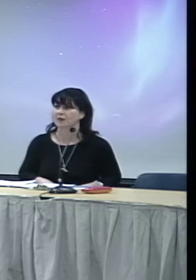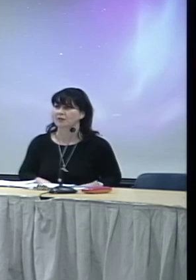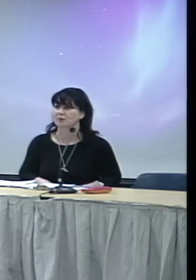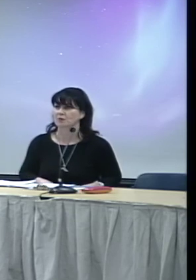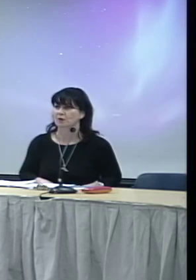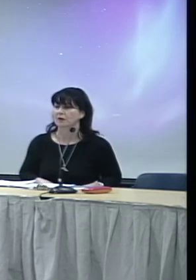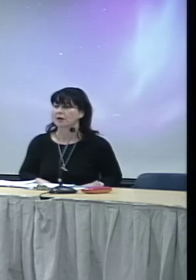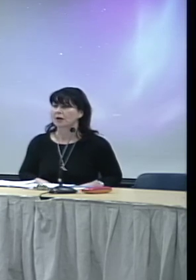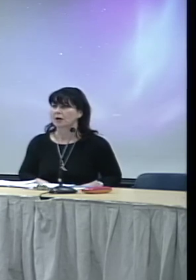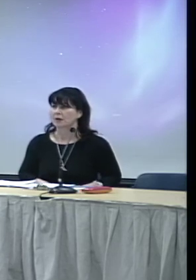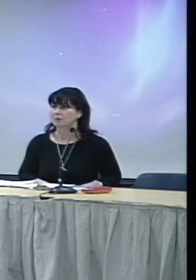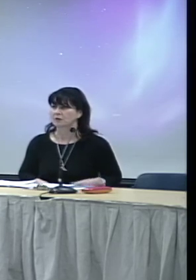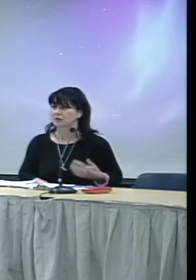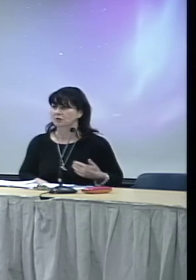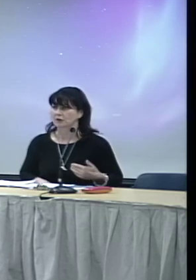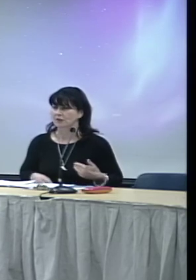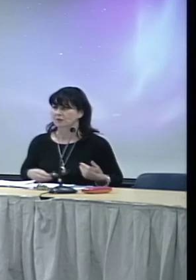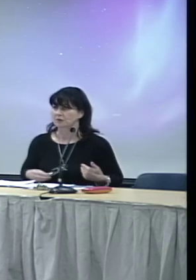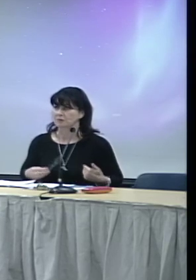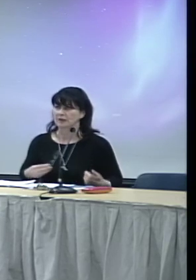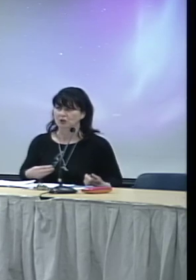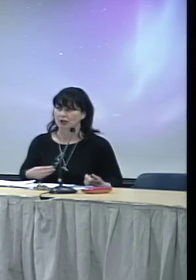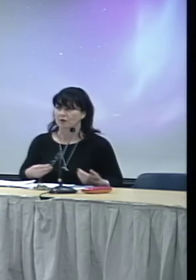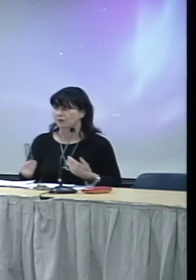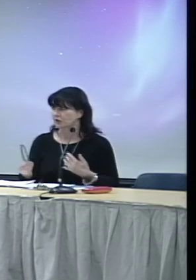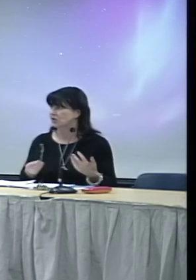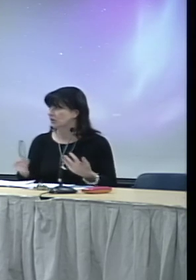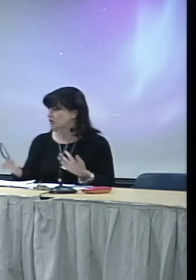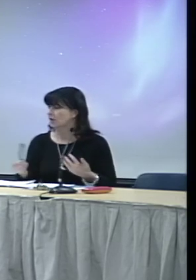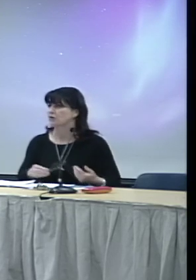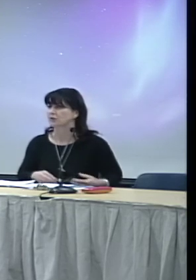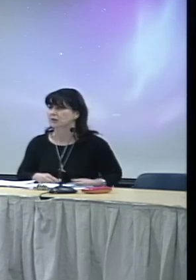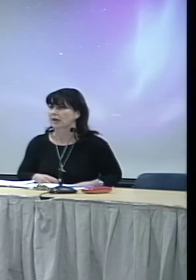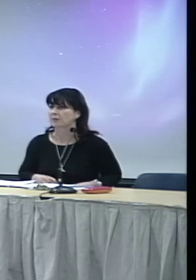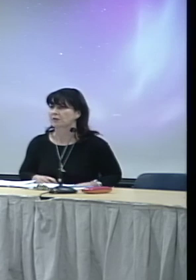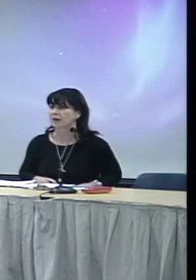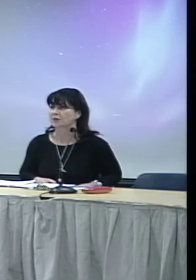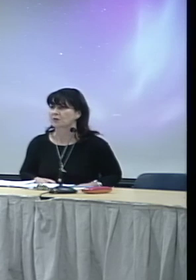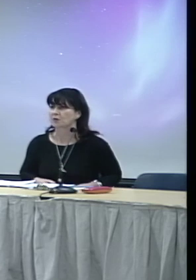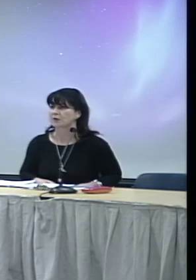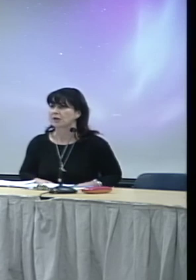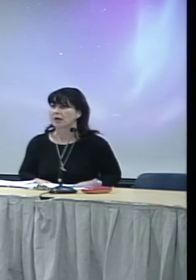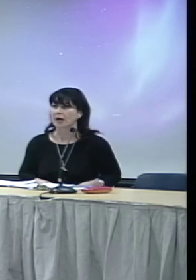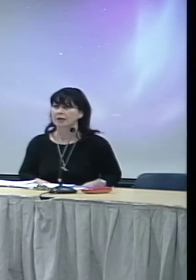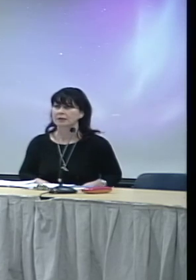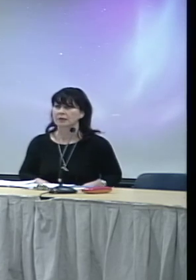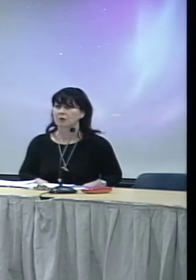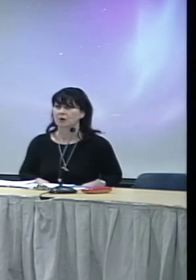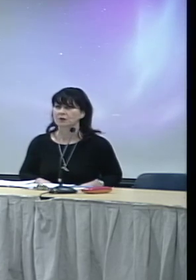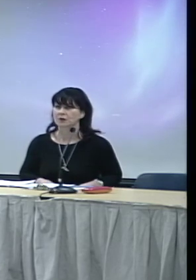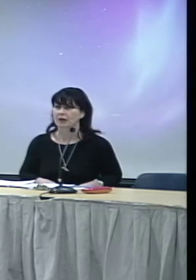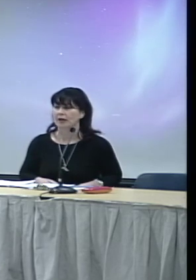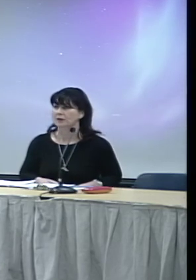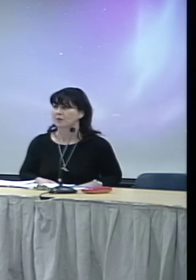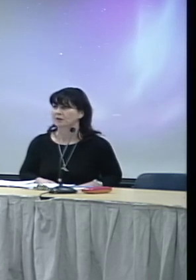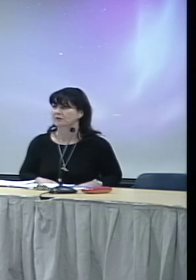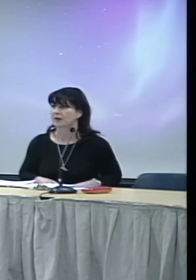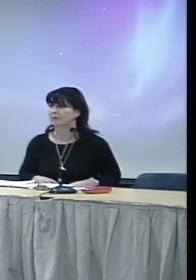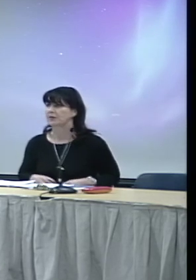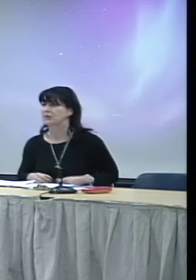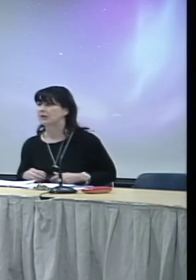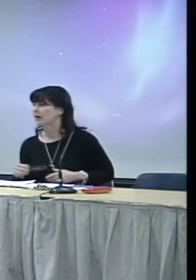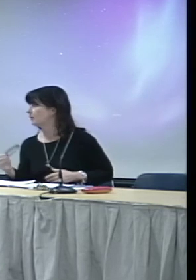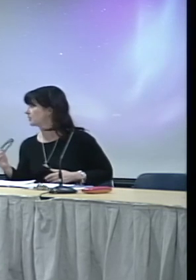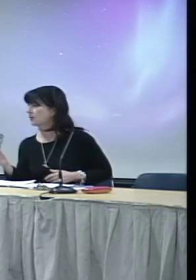the cable advisory board. You can address them to me, the chair, or just in general to the cable advisory board. And also the economic